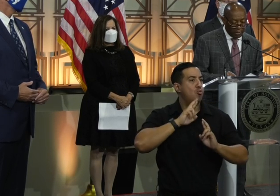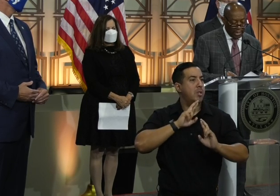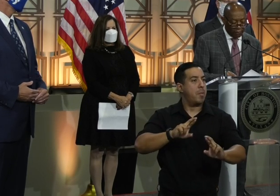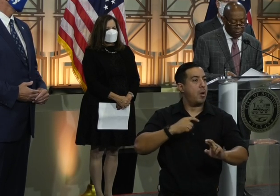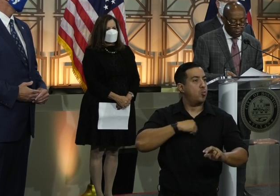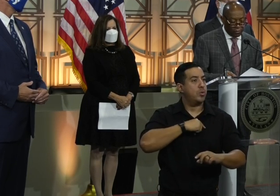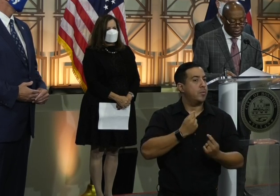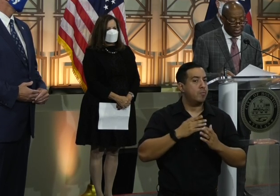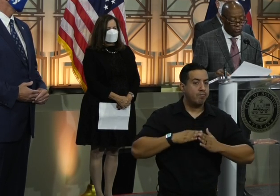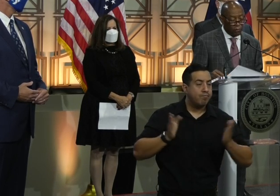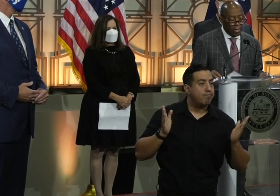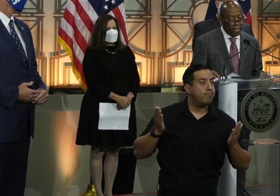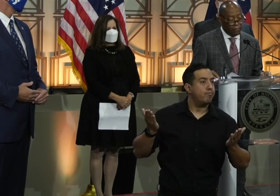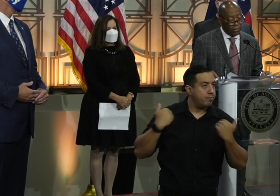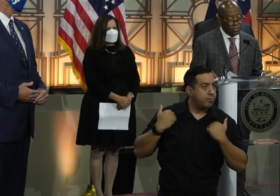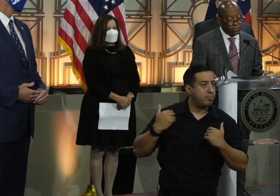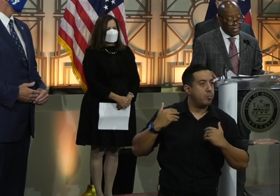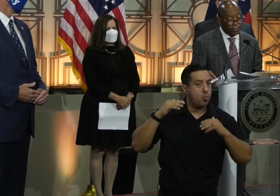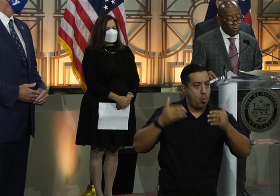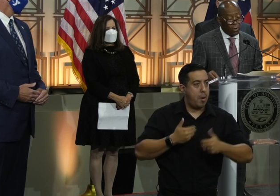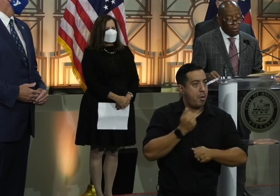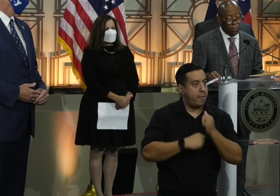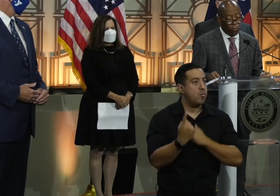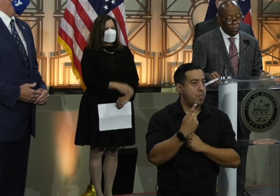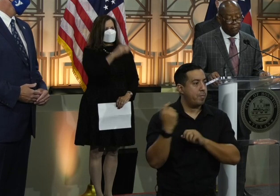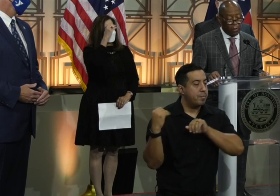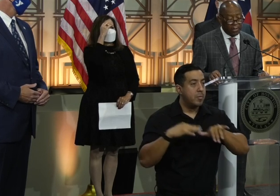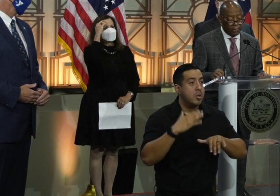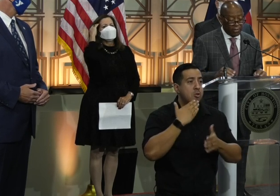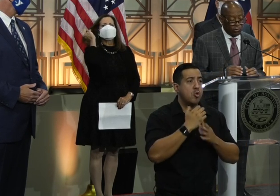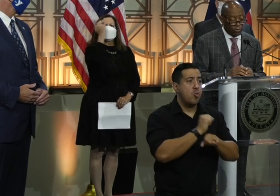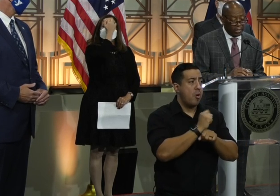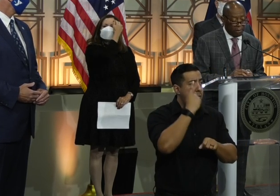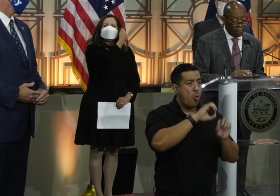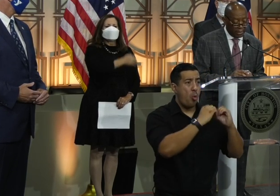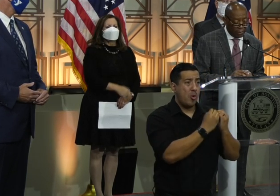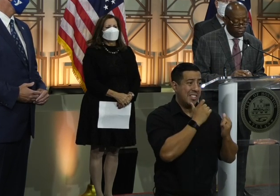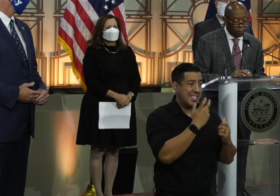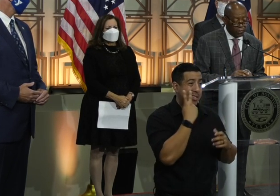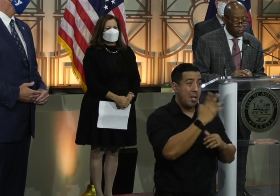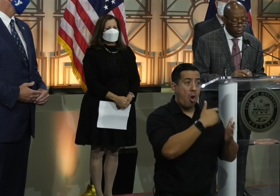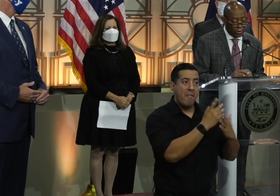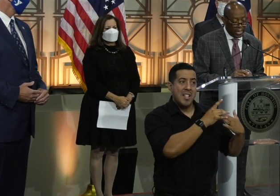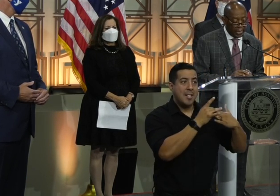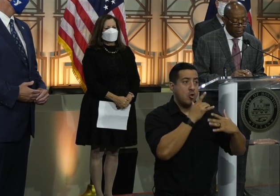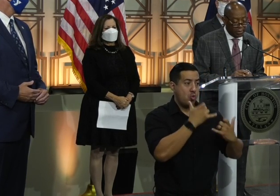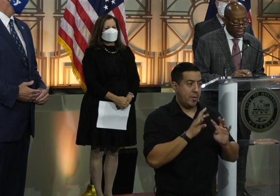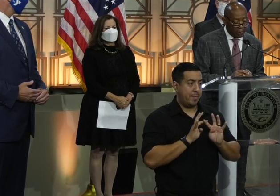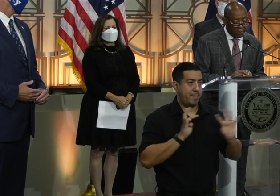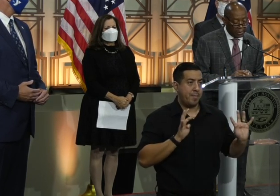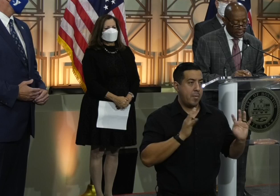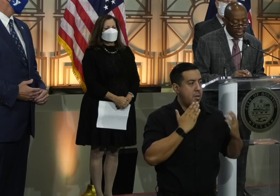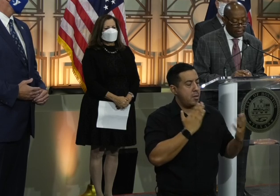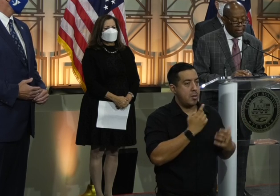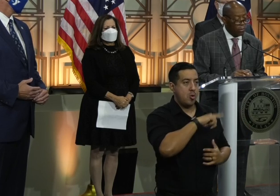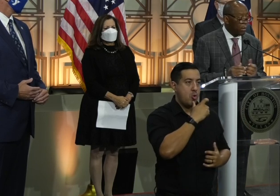welcoming Afghan refugees, and this is thanks to the hard work of the organizations led by the leaders who are standing beside